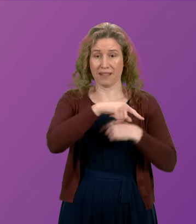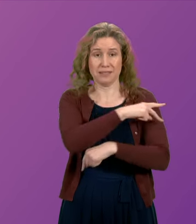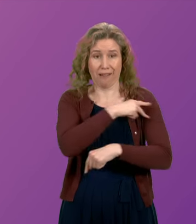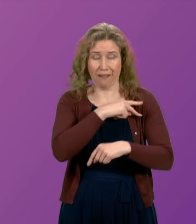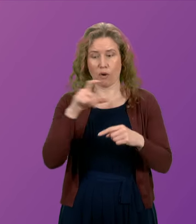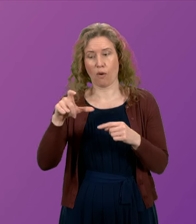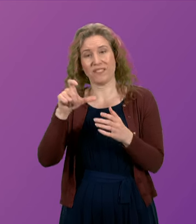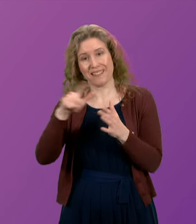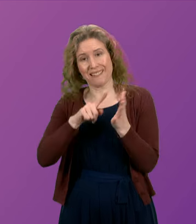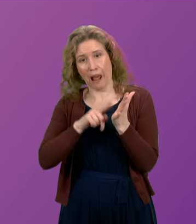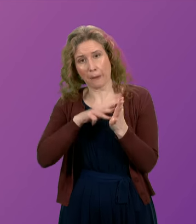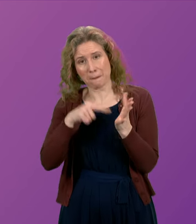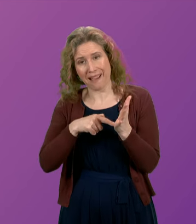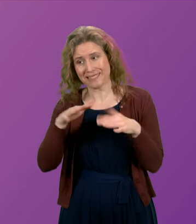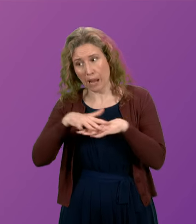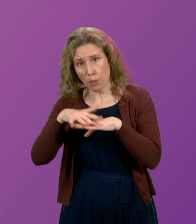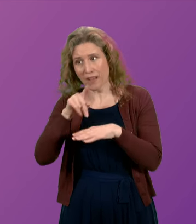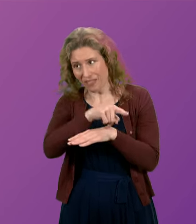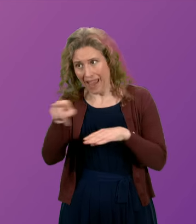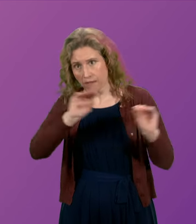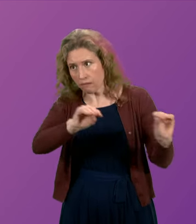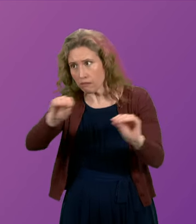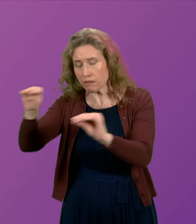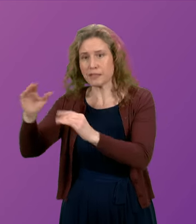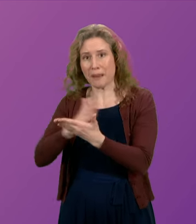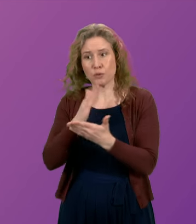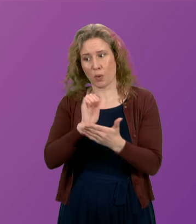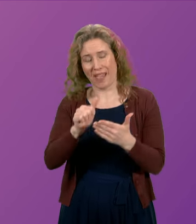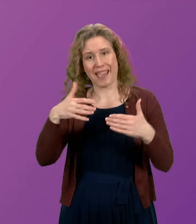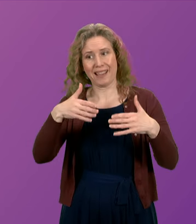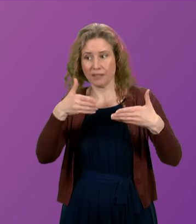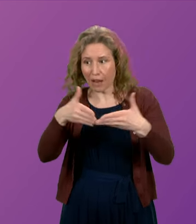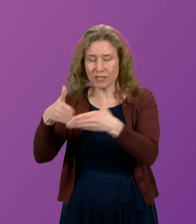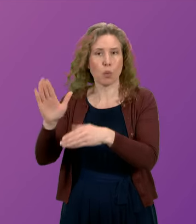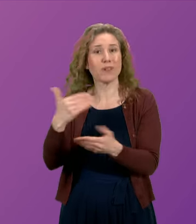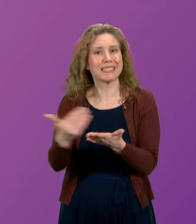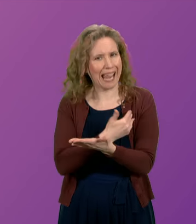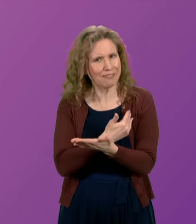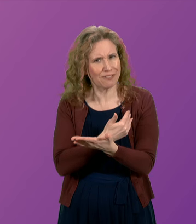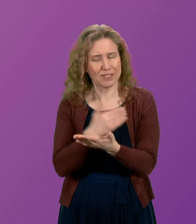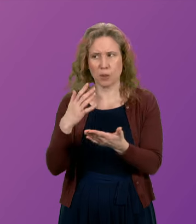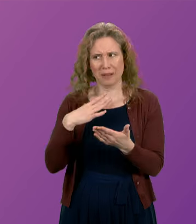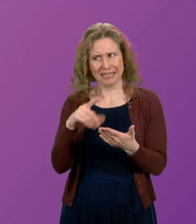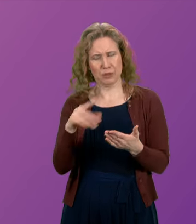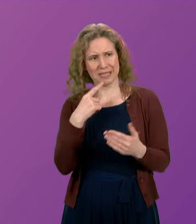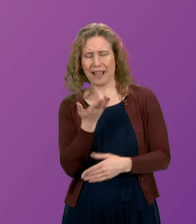the CalMAC network to ensure that they run and operate a safe network and I think this should be an example to give